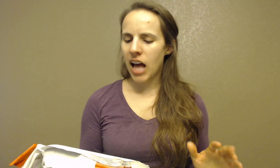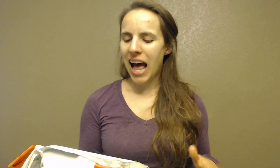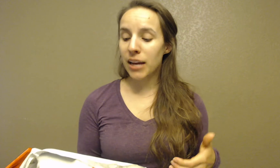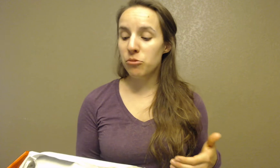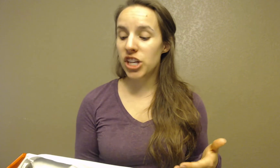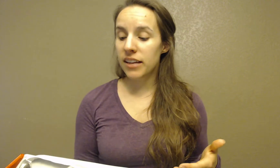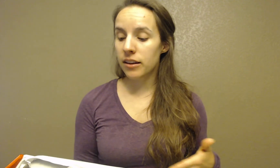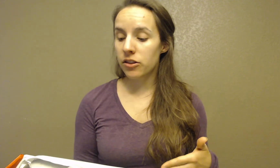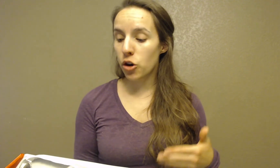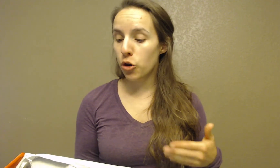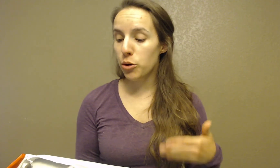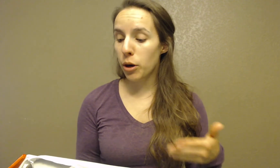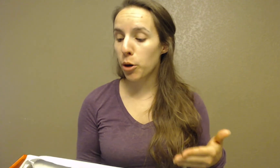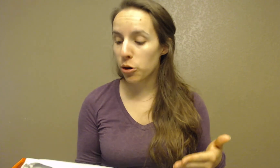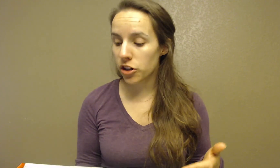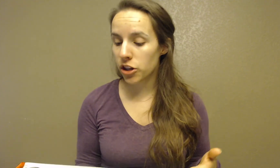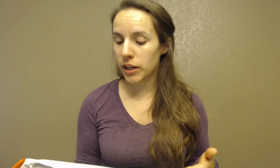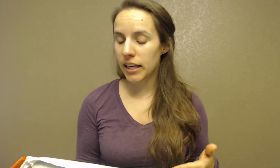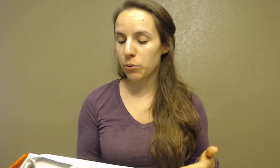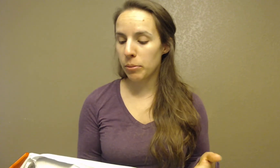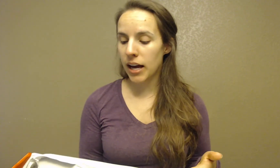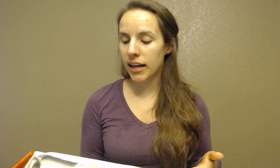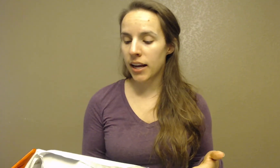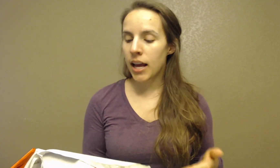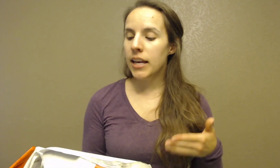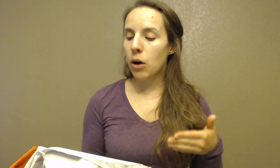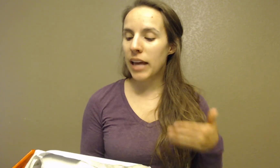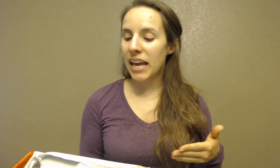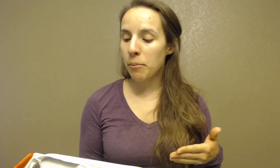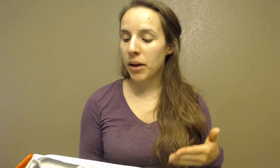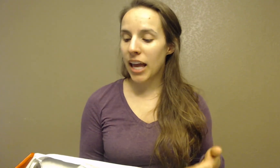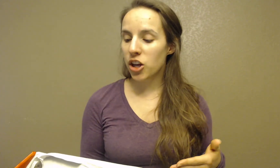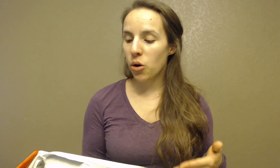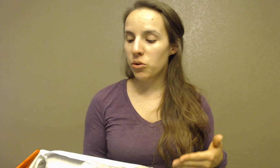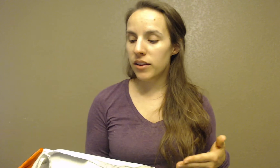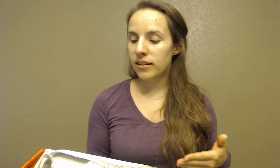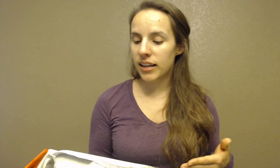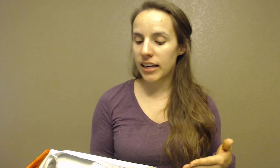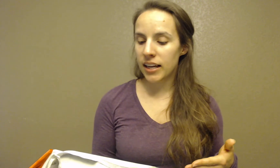I am Jesus, whom you are persecuting, he replied. Now get up and go to the city